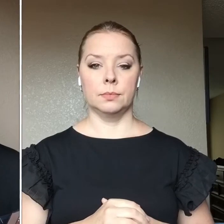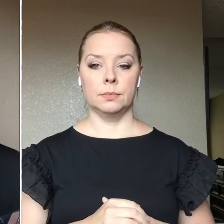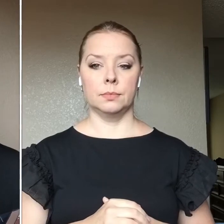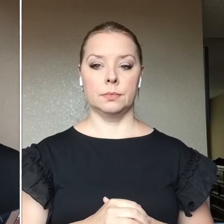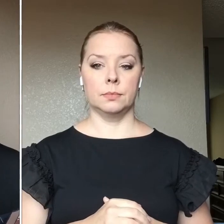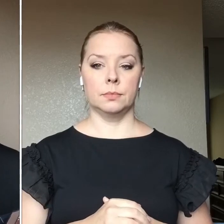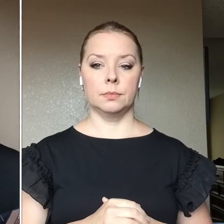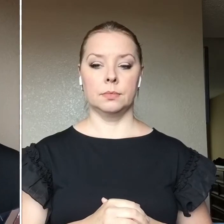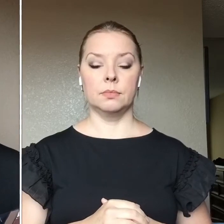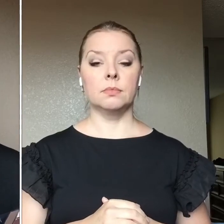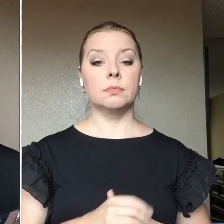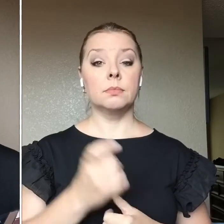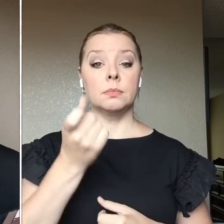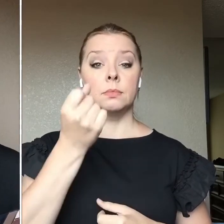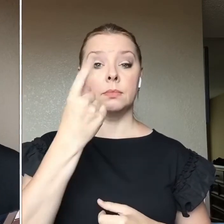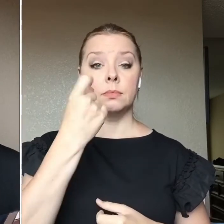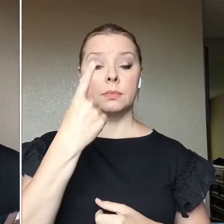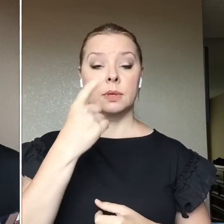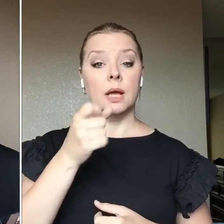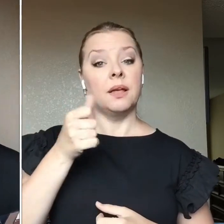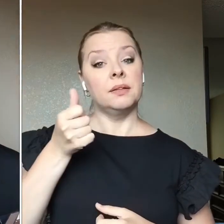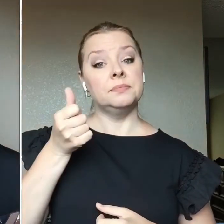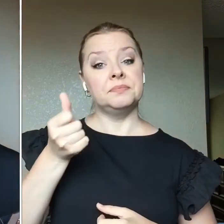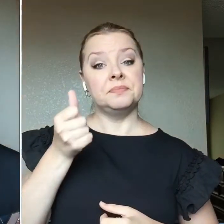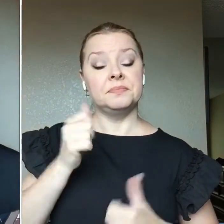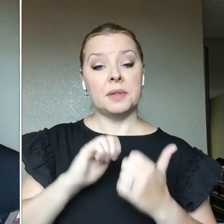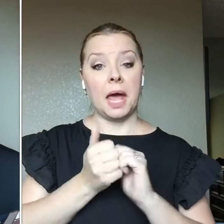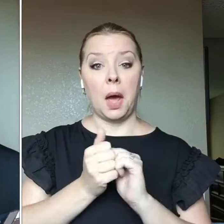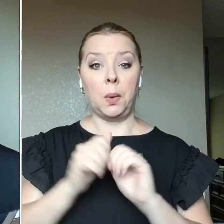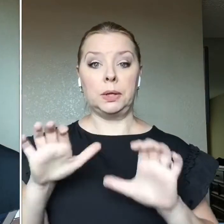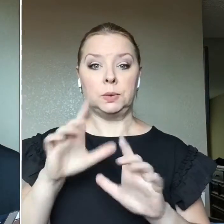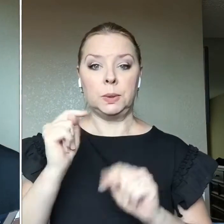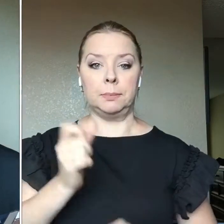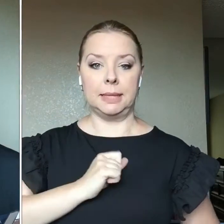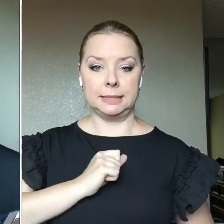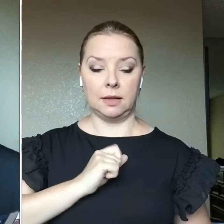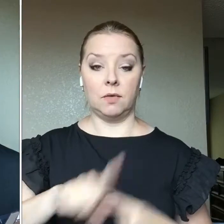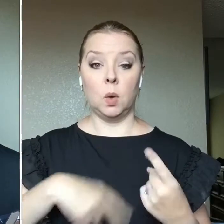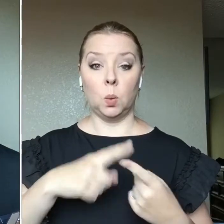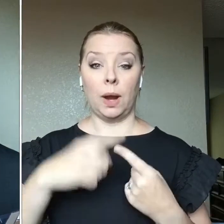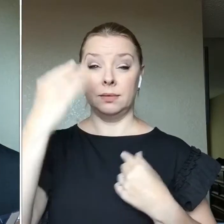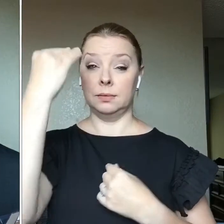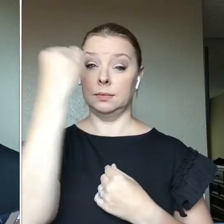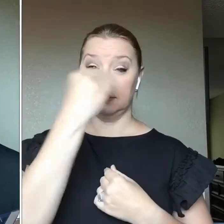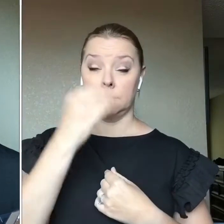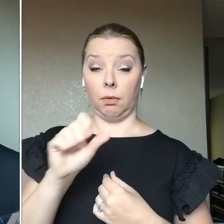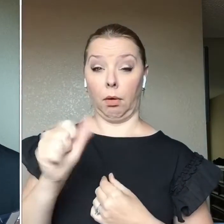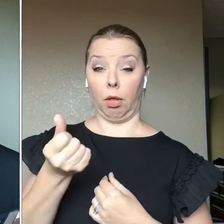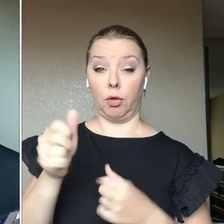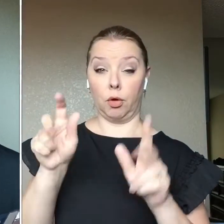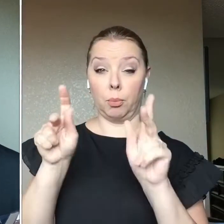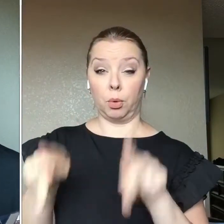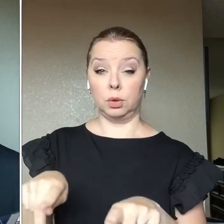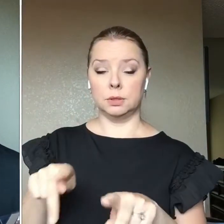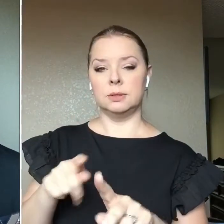Now this is how I do makeup for my eyes. When I start doing it on other people, it's based off of the look they want to have,